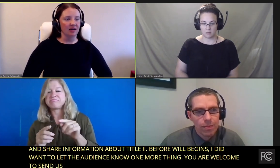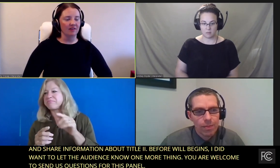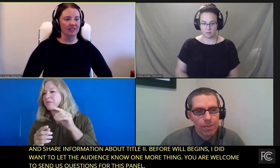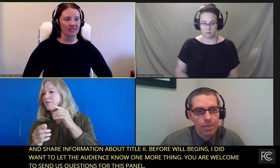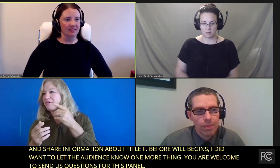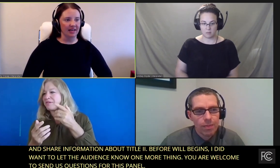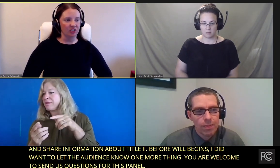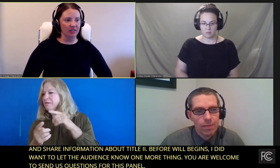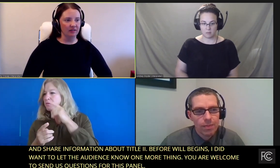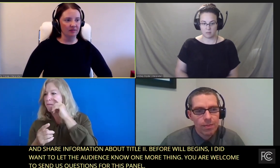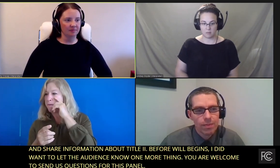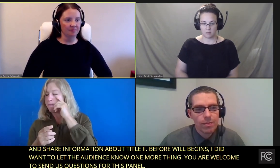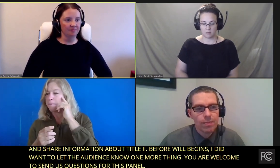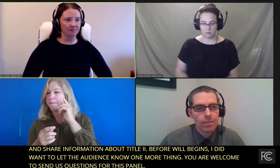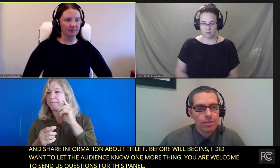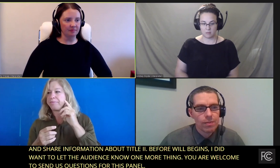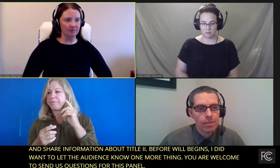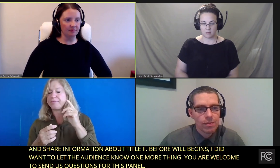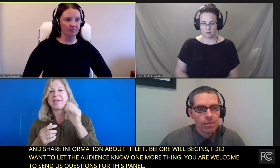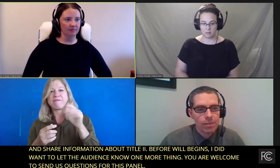the end of this session.